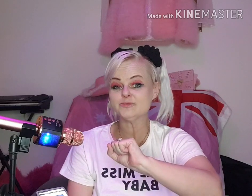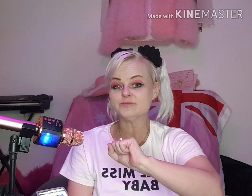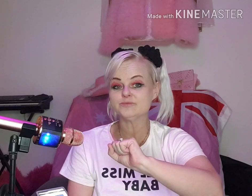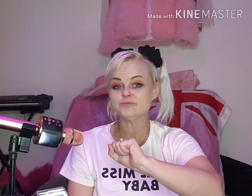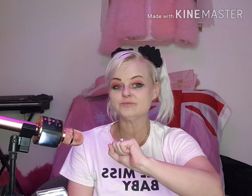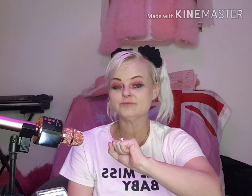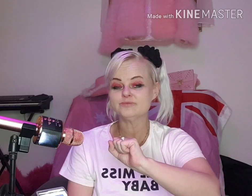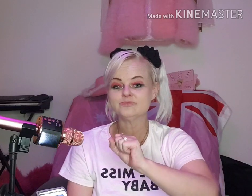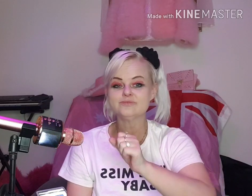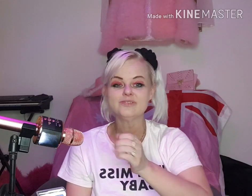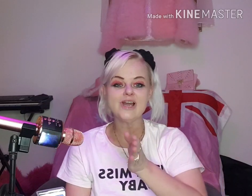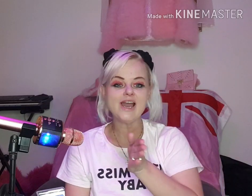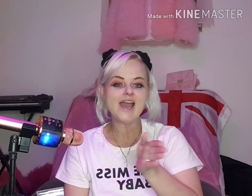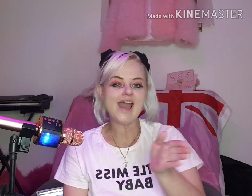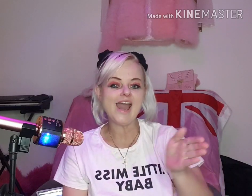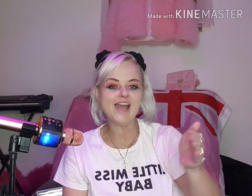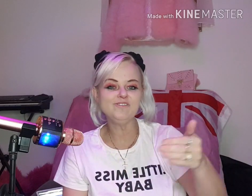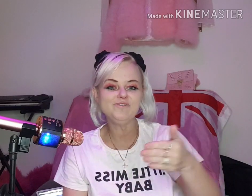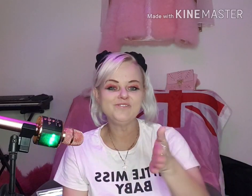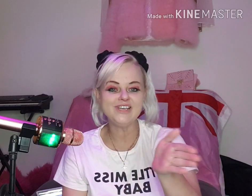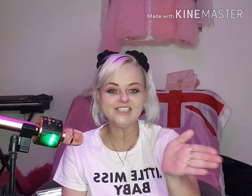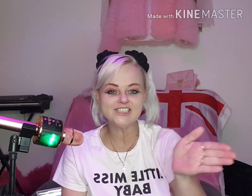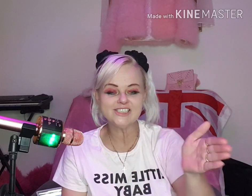and fish.